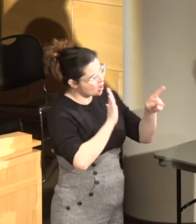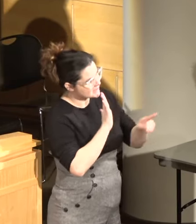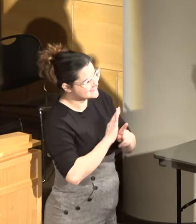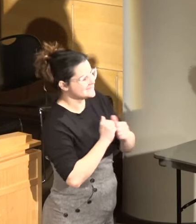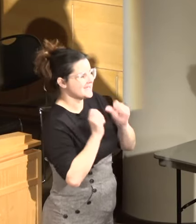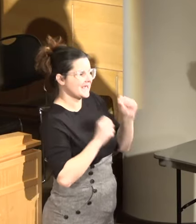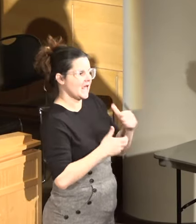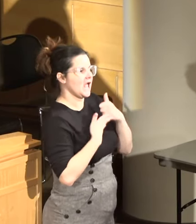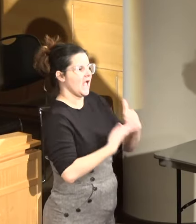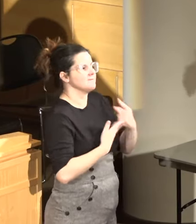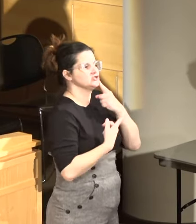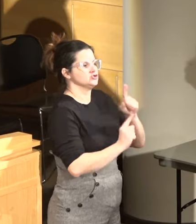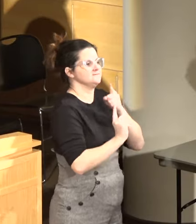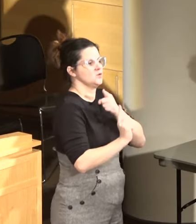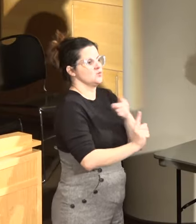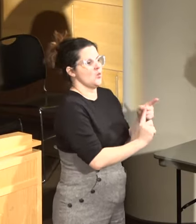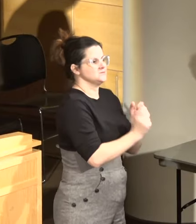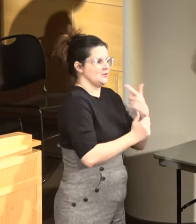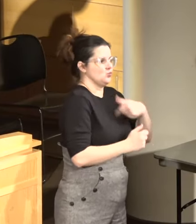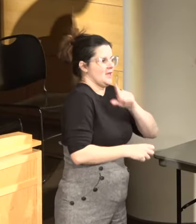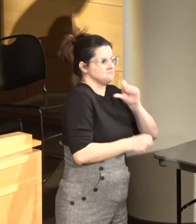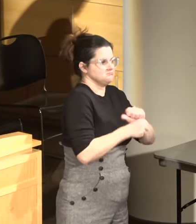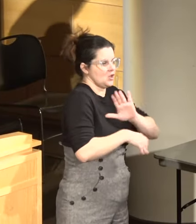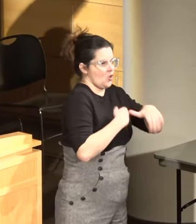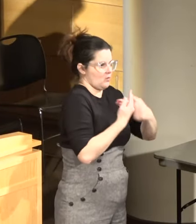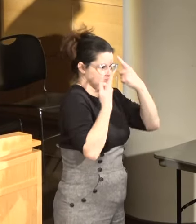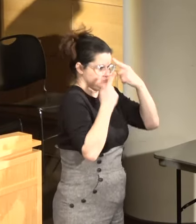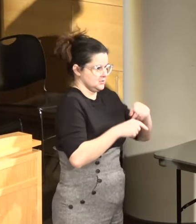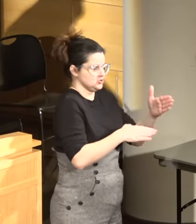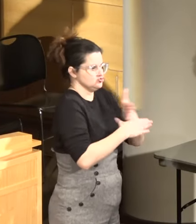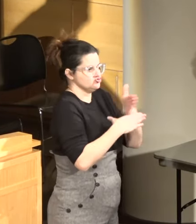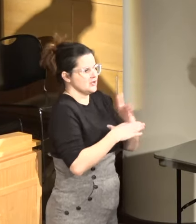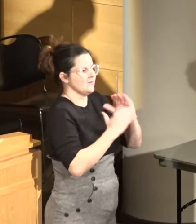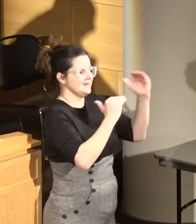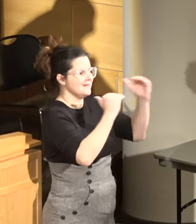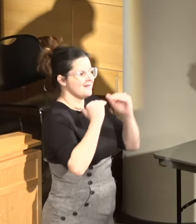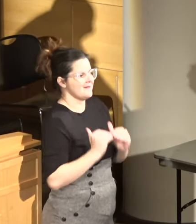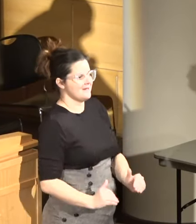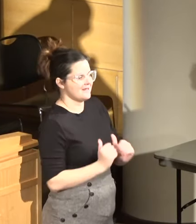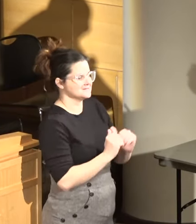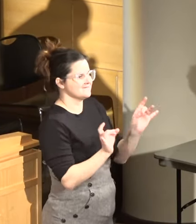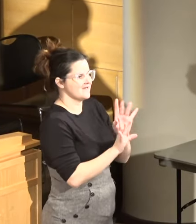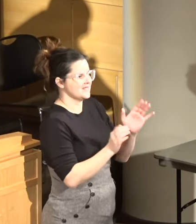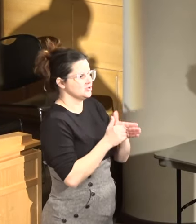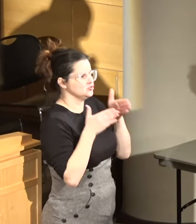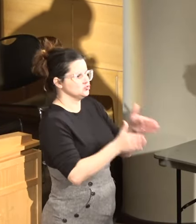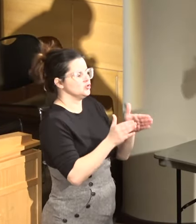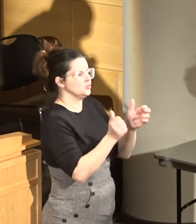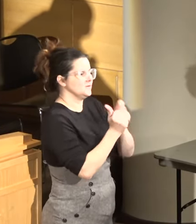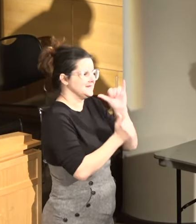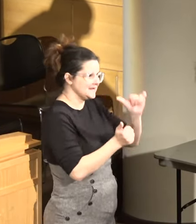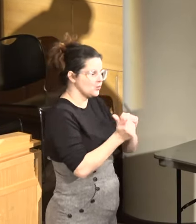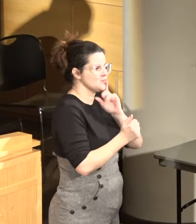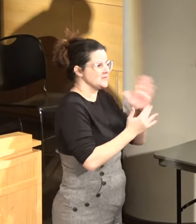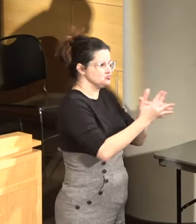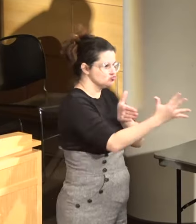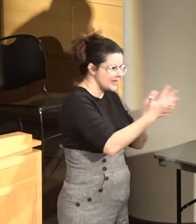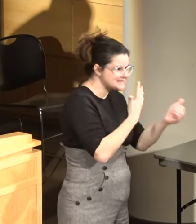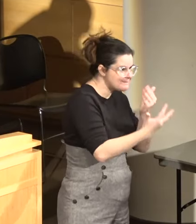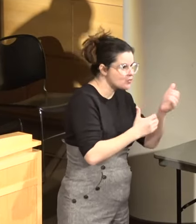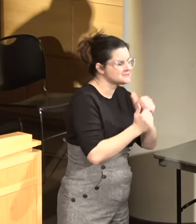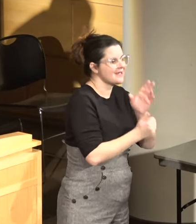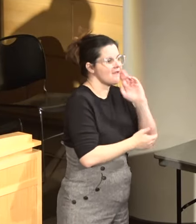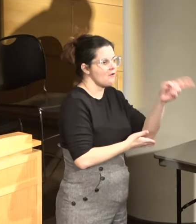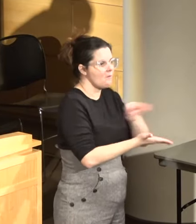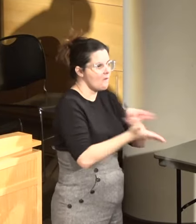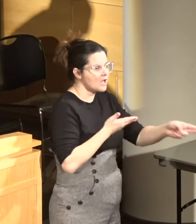that can help achieve the goals that we actually all share, which is less violence in the streets. So we did that with transparency and